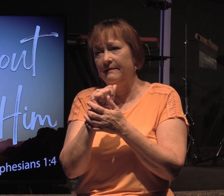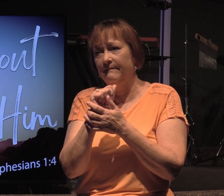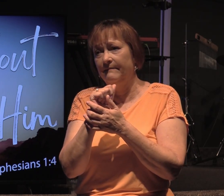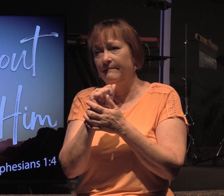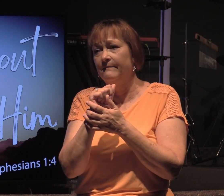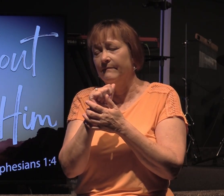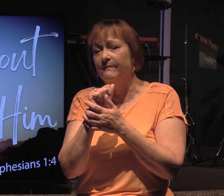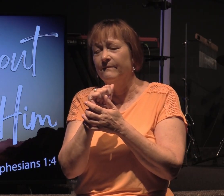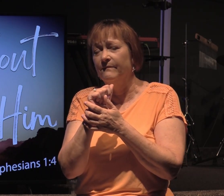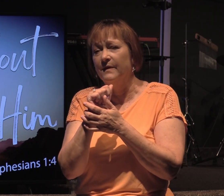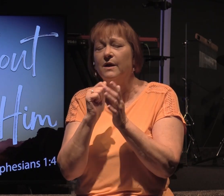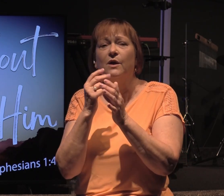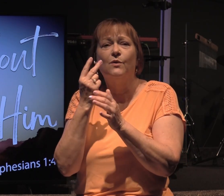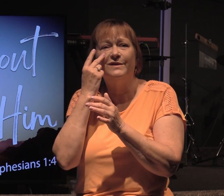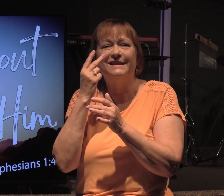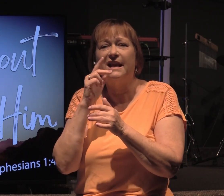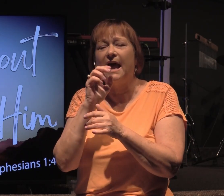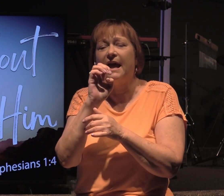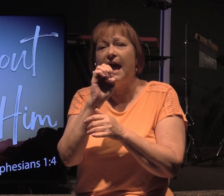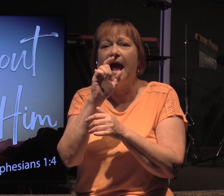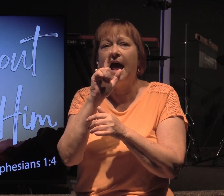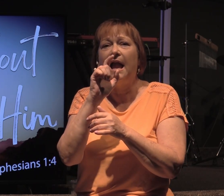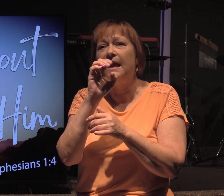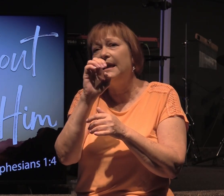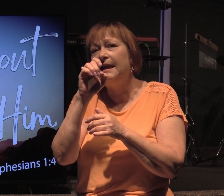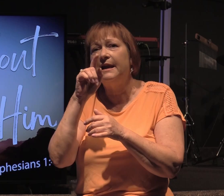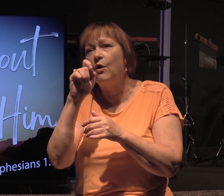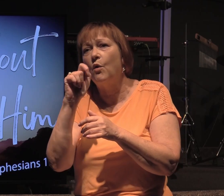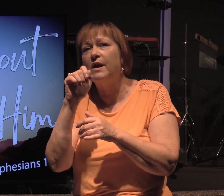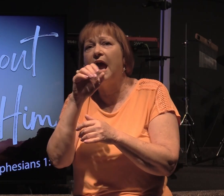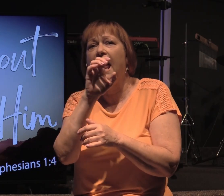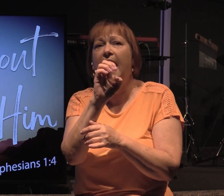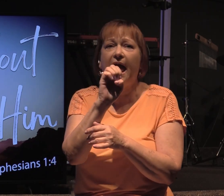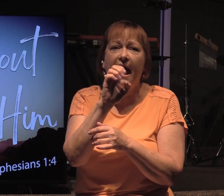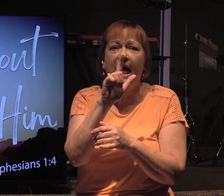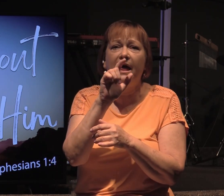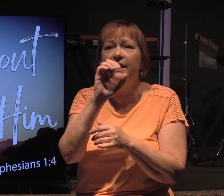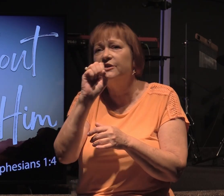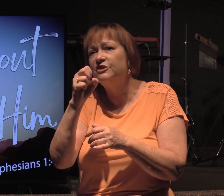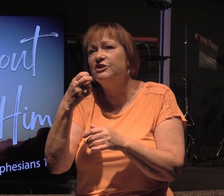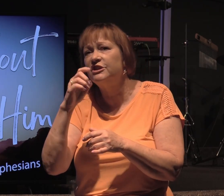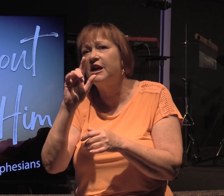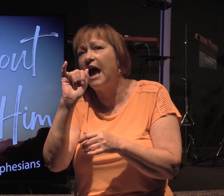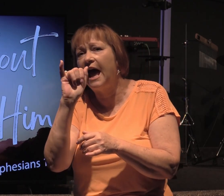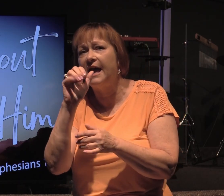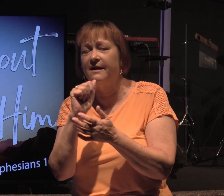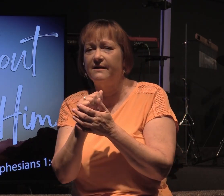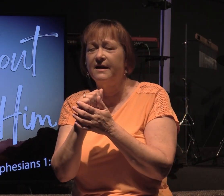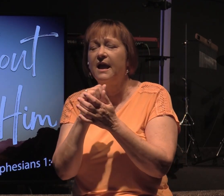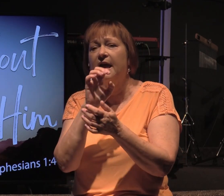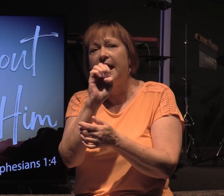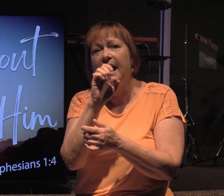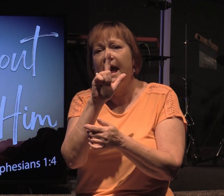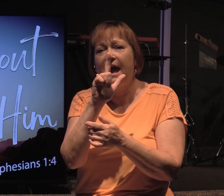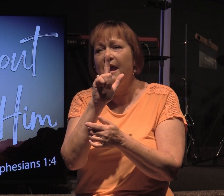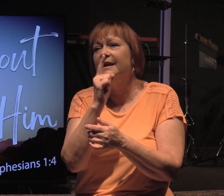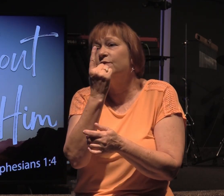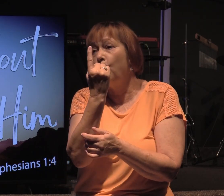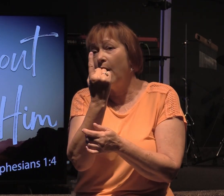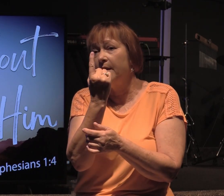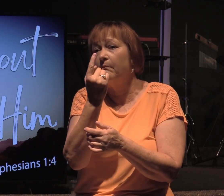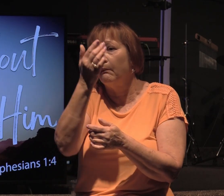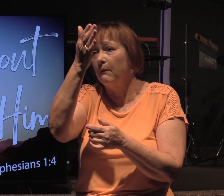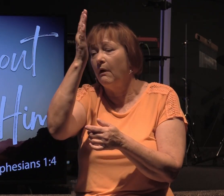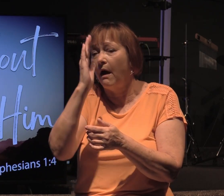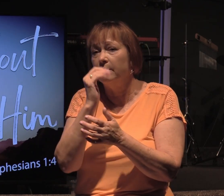We come across things like El Elyon, El Shaddai. And so El is singular for